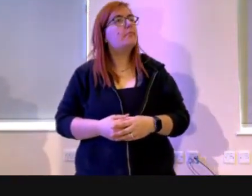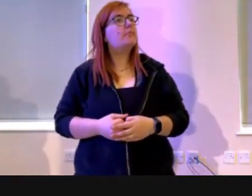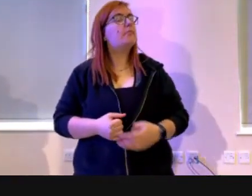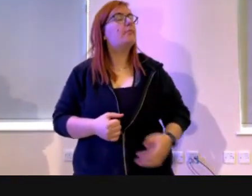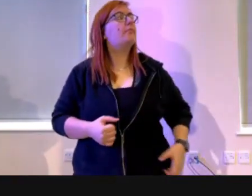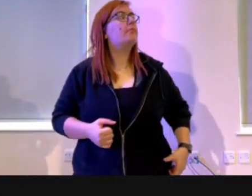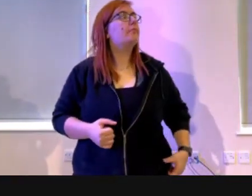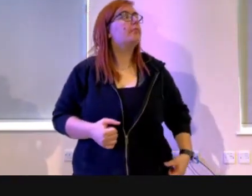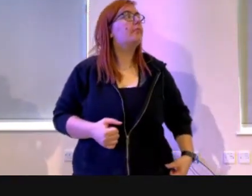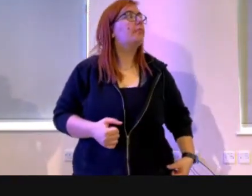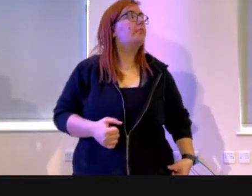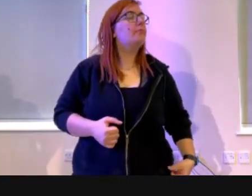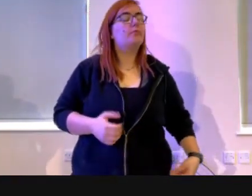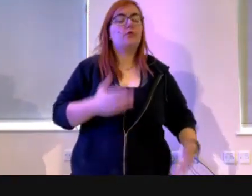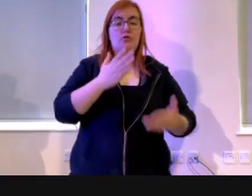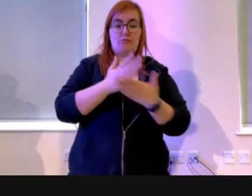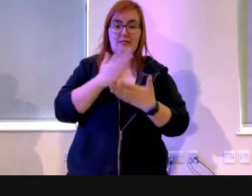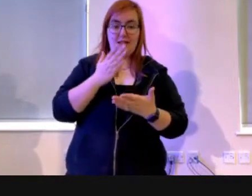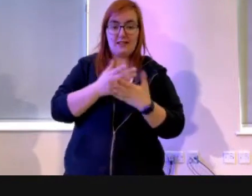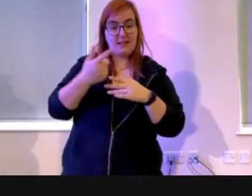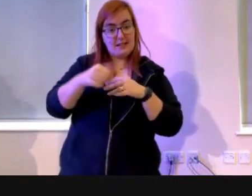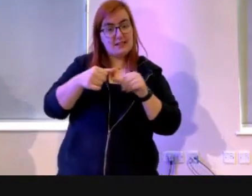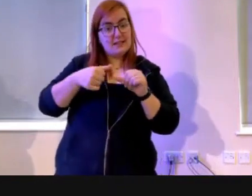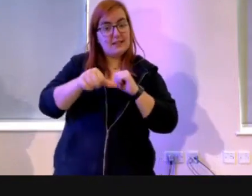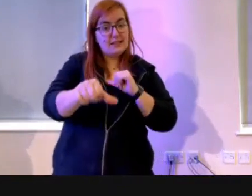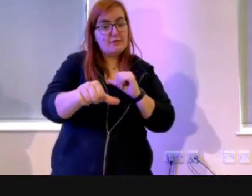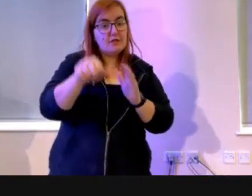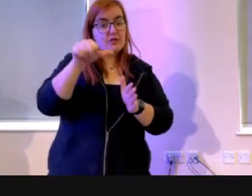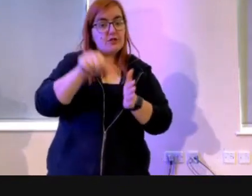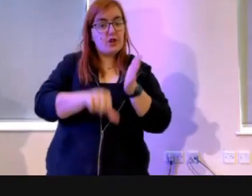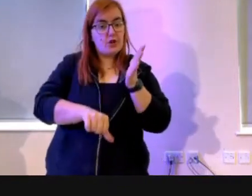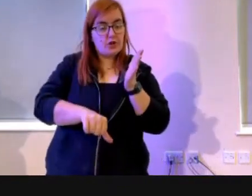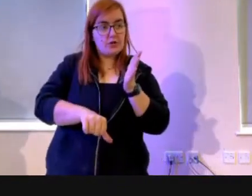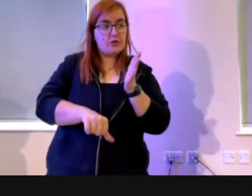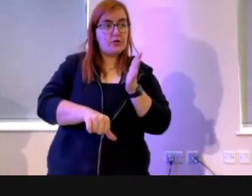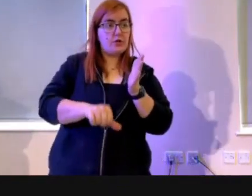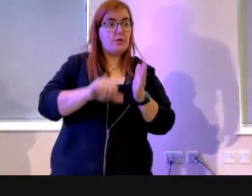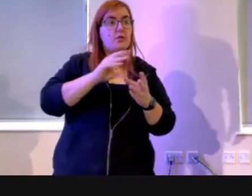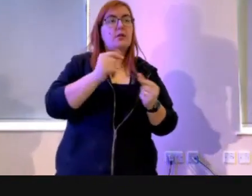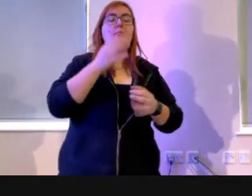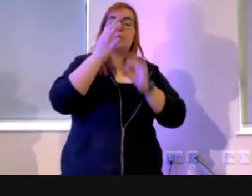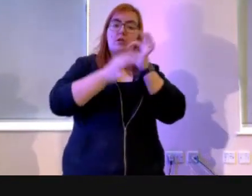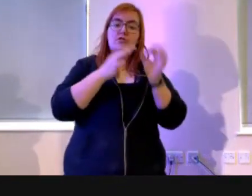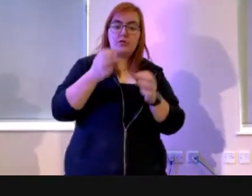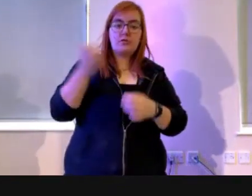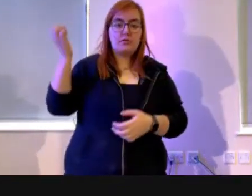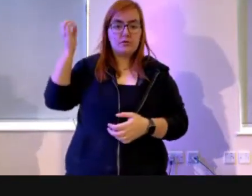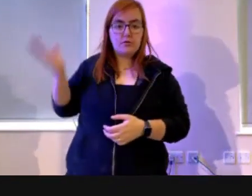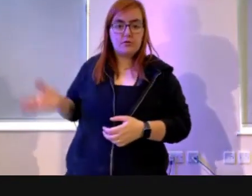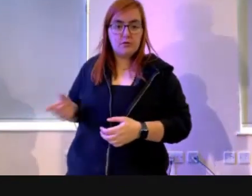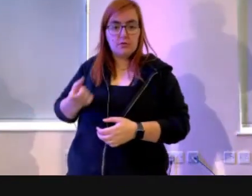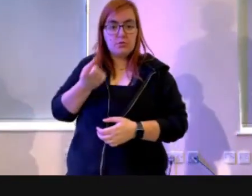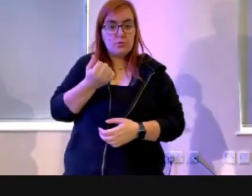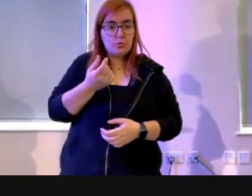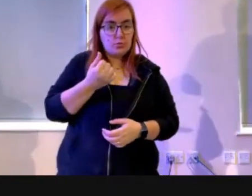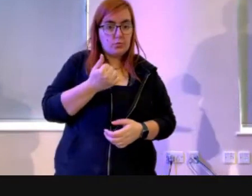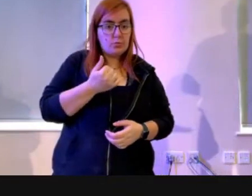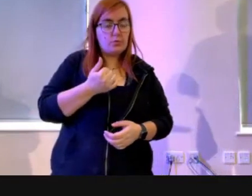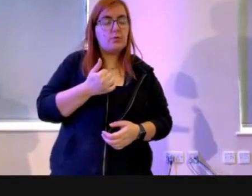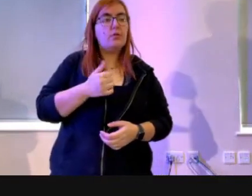So really as we start this series, and we're going to have some questions come up in a moment, are you